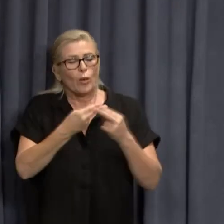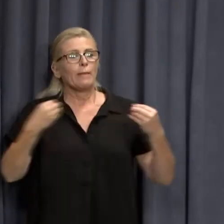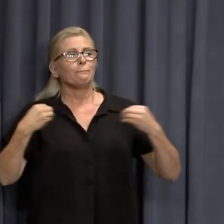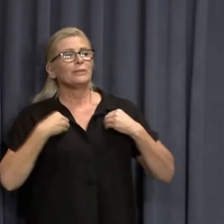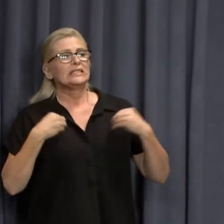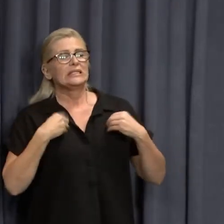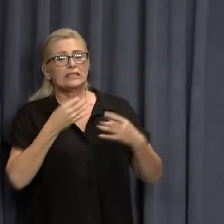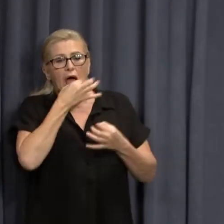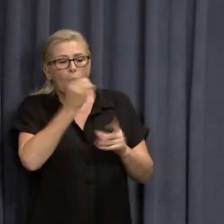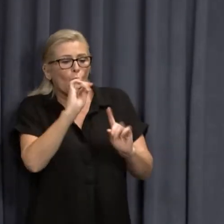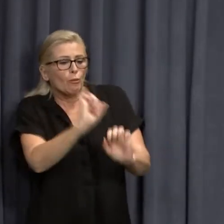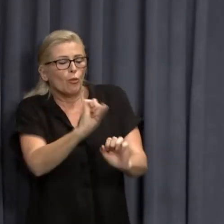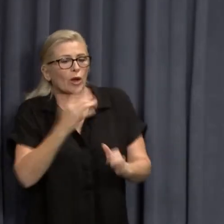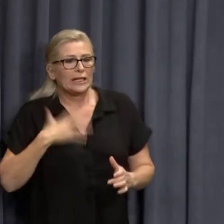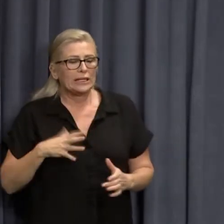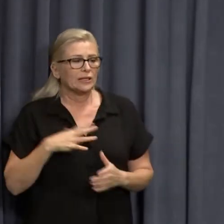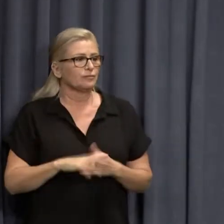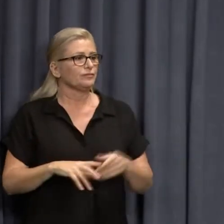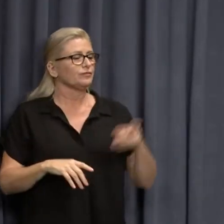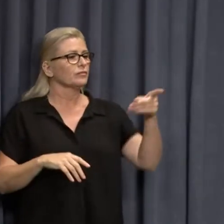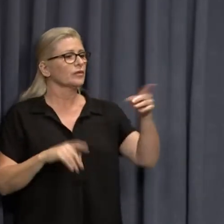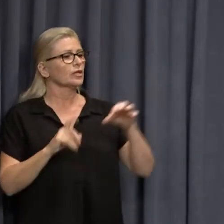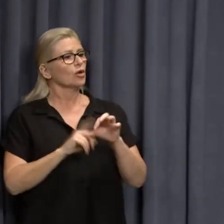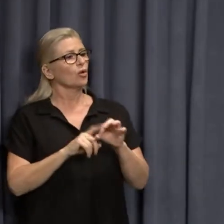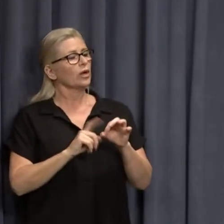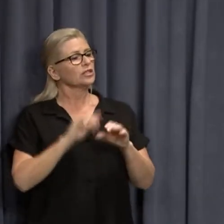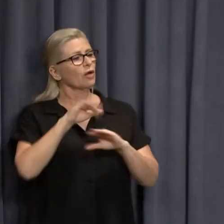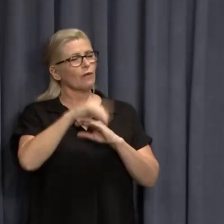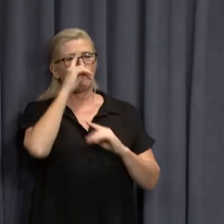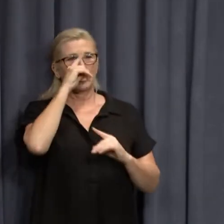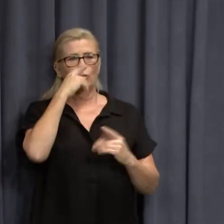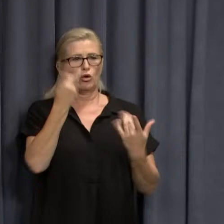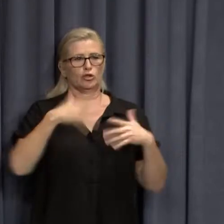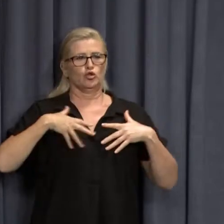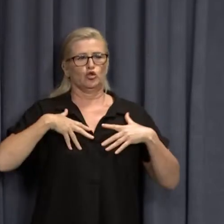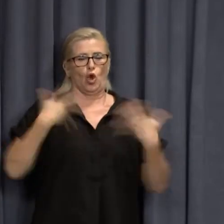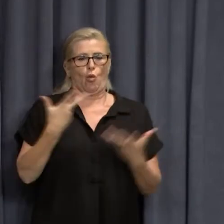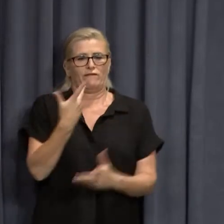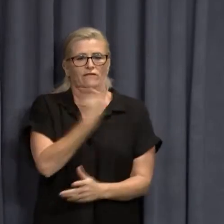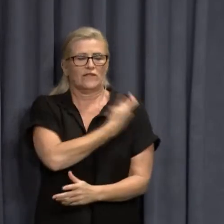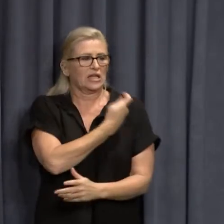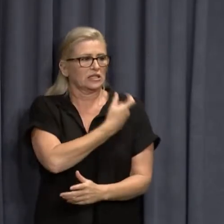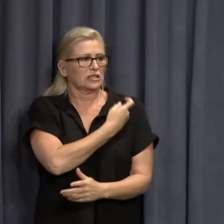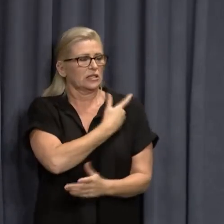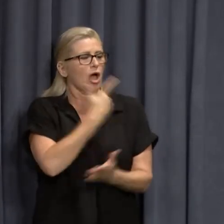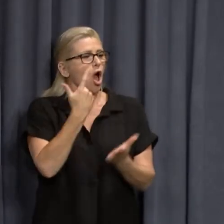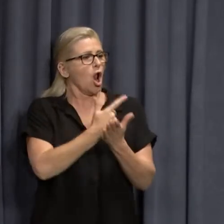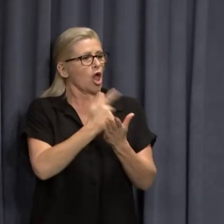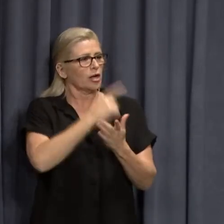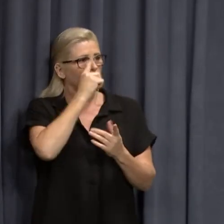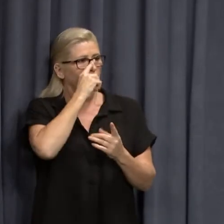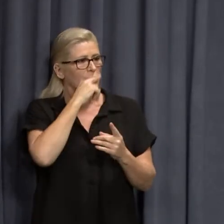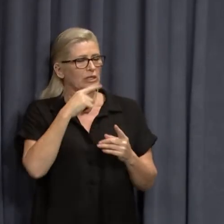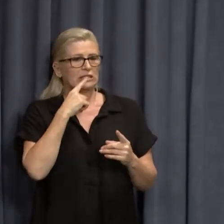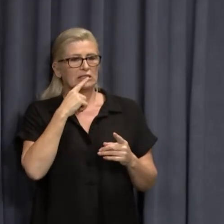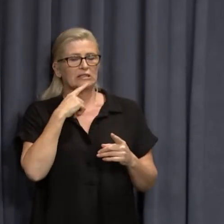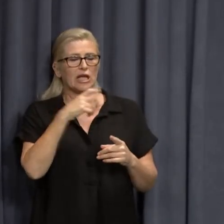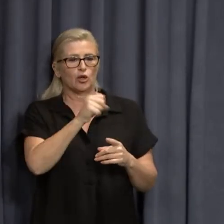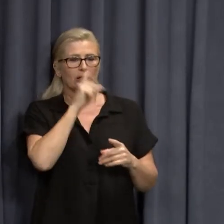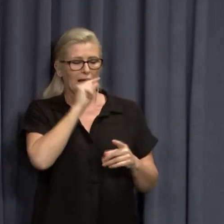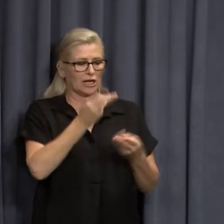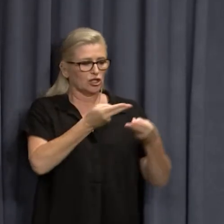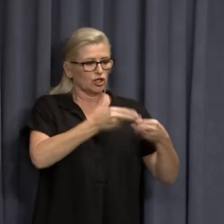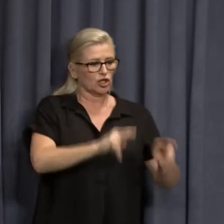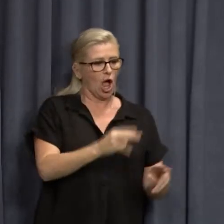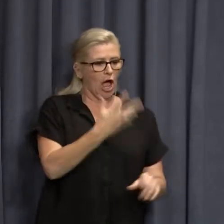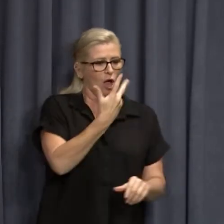and see if anything can be done. In regards to anti-vaxxers, a lot of people, a lot of anti-vaxxers say there's a difference between dying with COVID